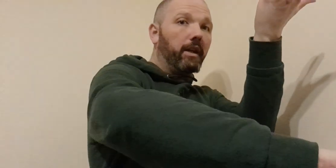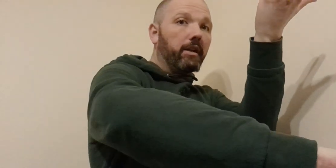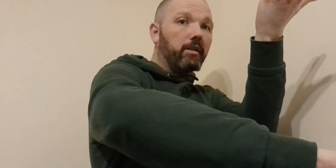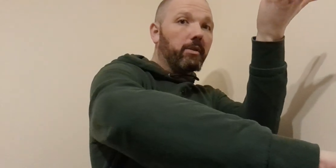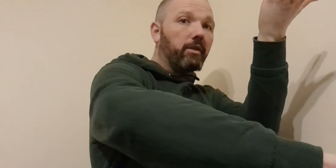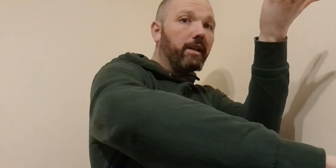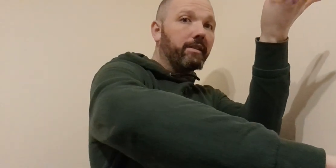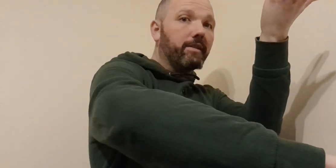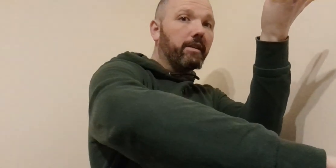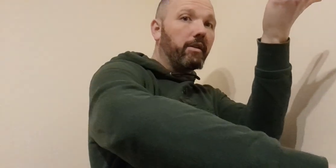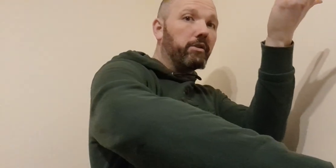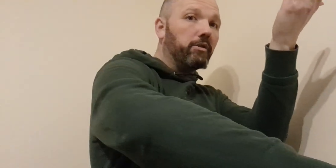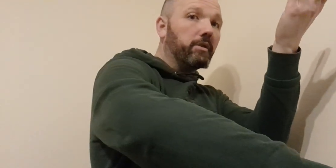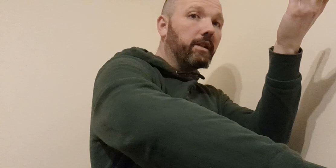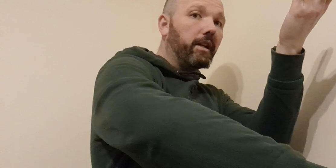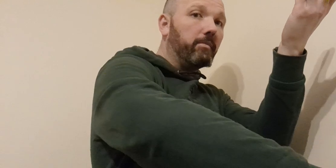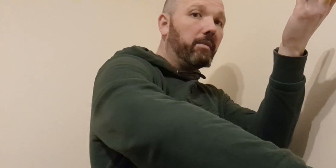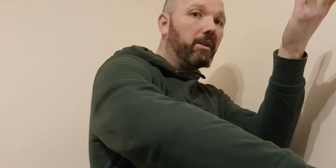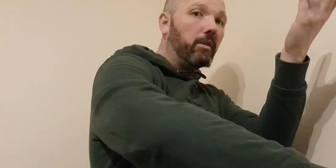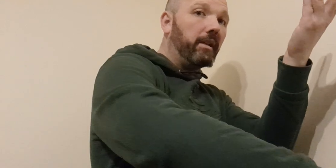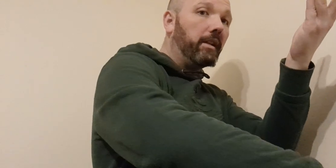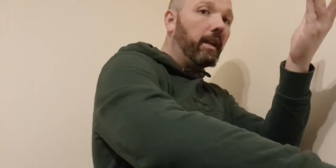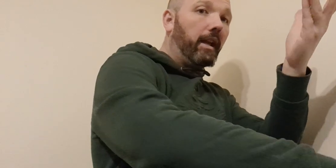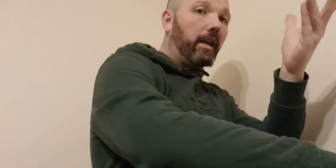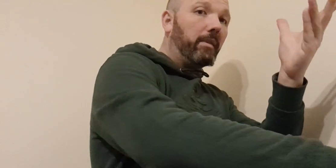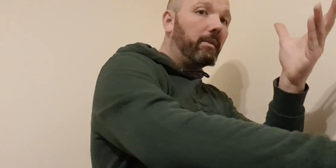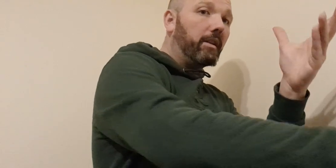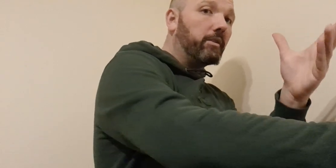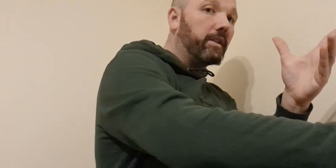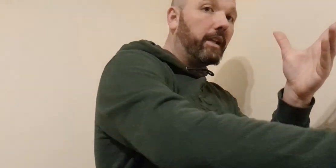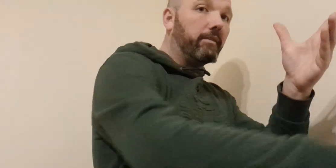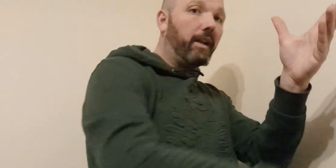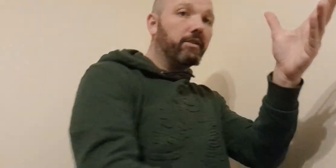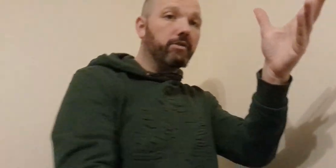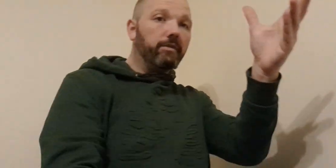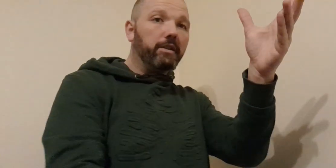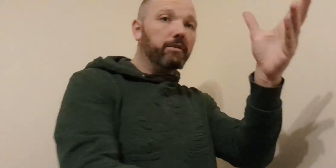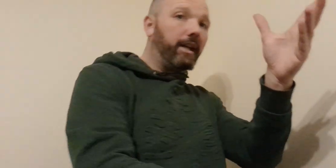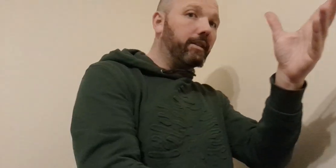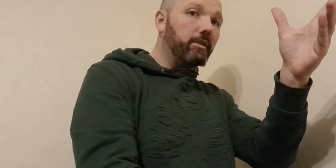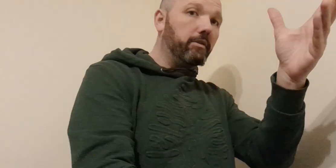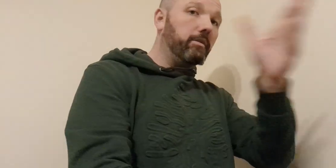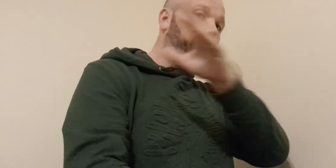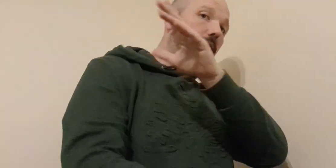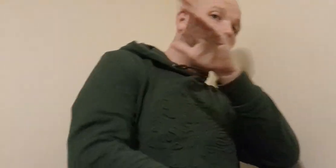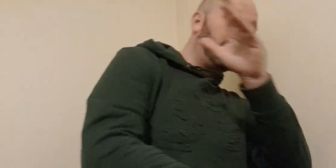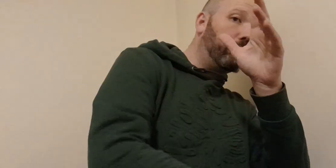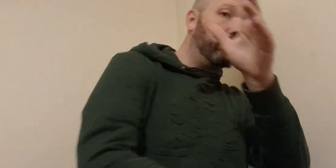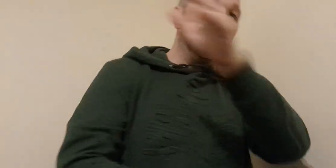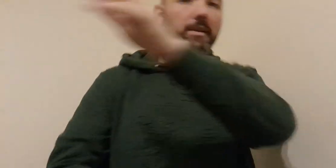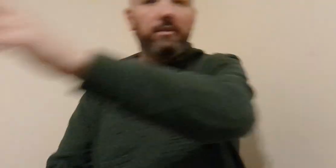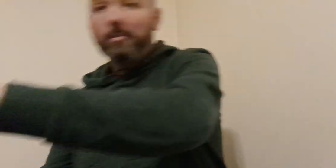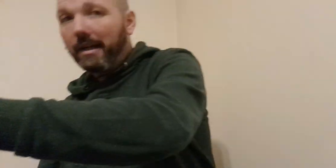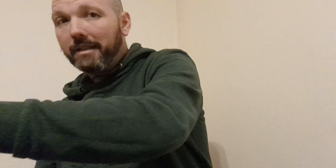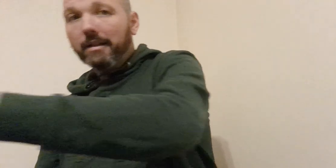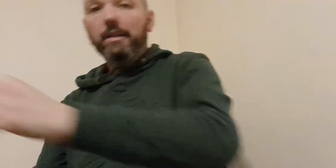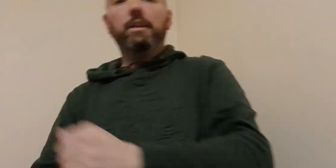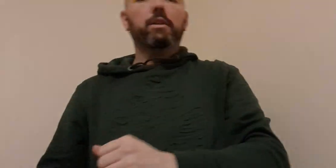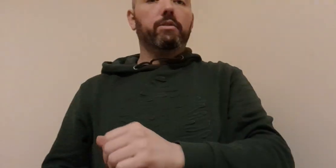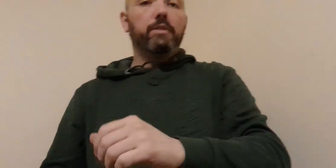come across let's say like and you're looking to kind of maybe come in and maybe like go take advantage of like go that like go that movement of the body so